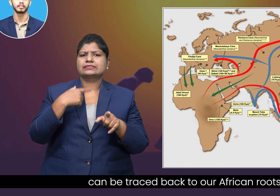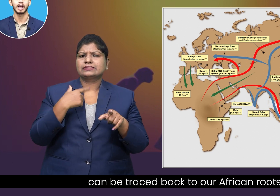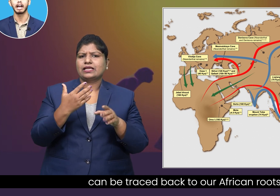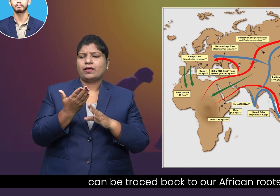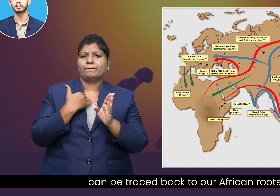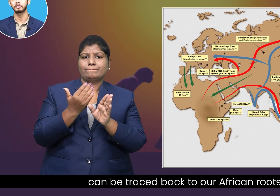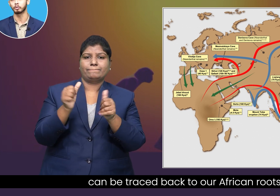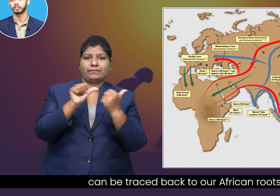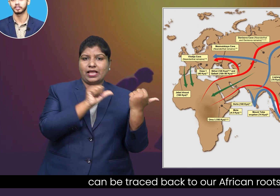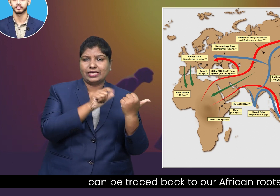African roots.